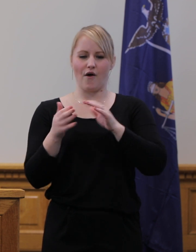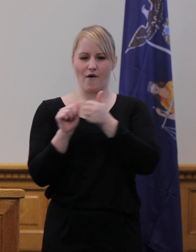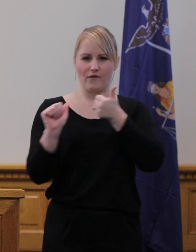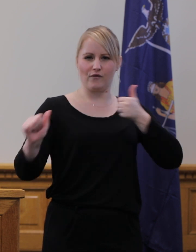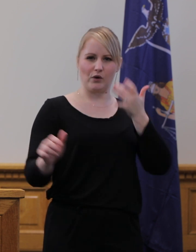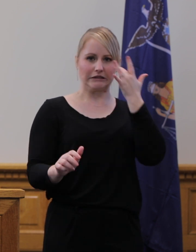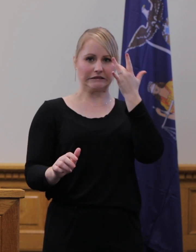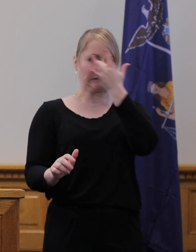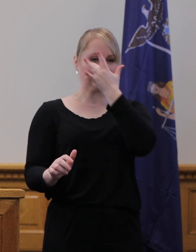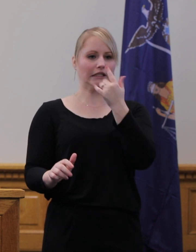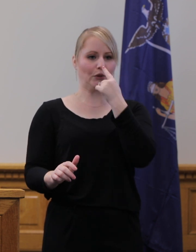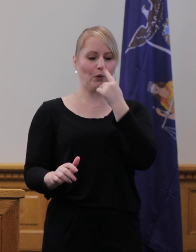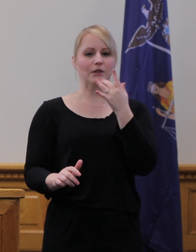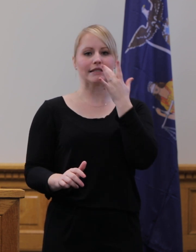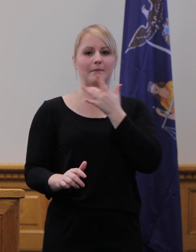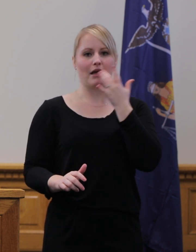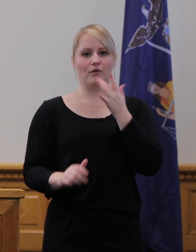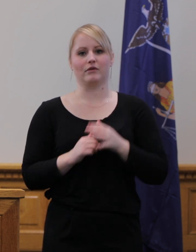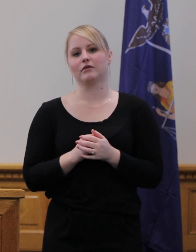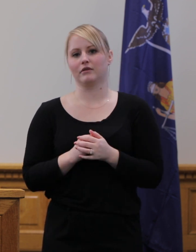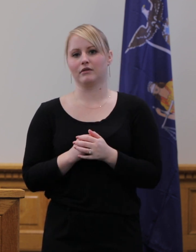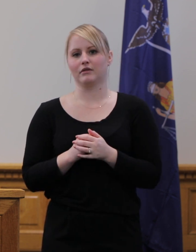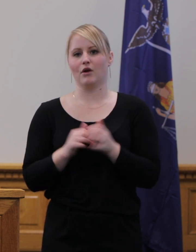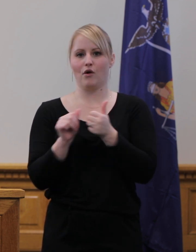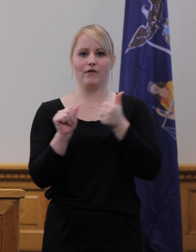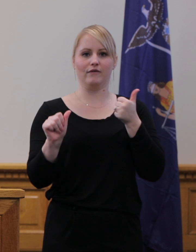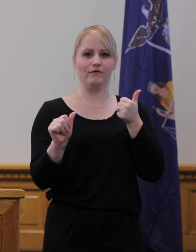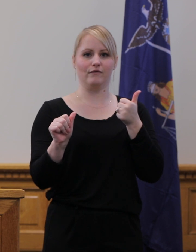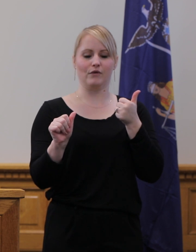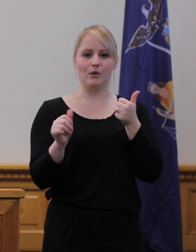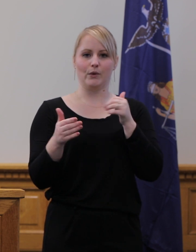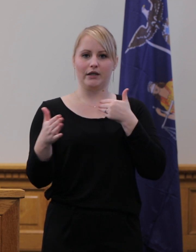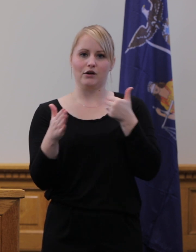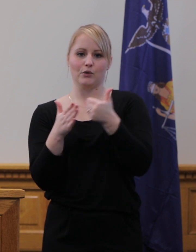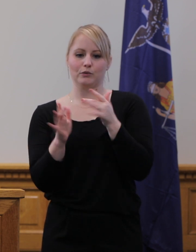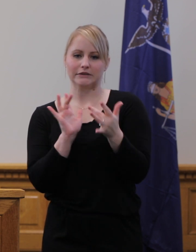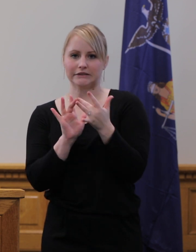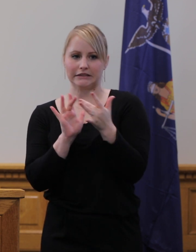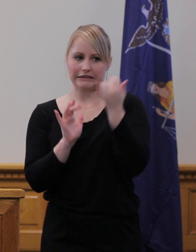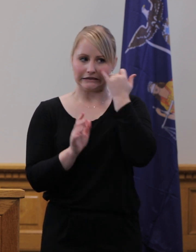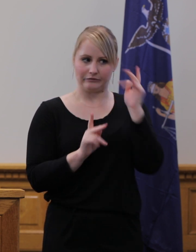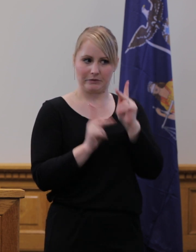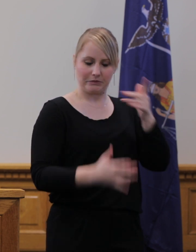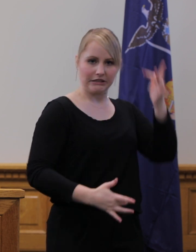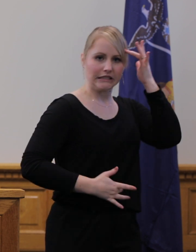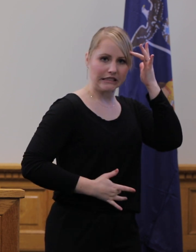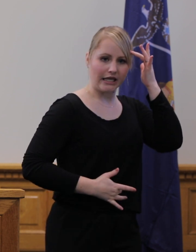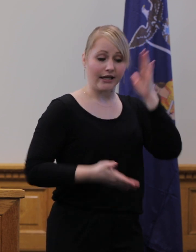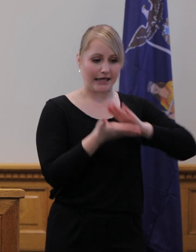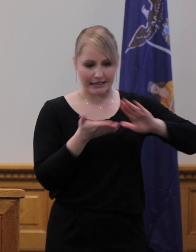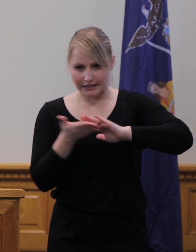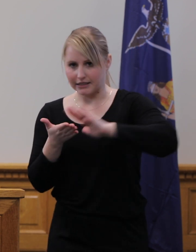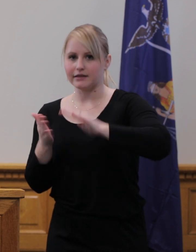surfaces frequently. Avoid close contact with people who are sick and call your health care provider from home if you